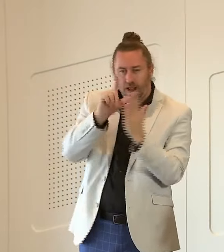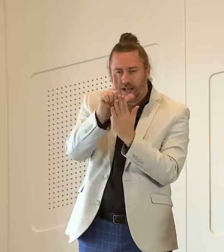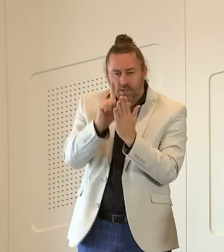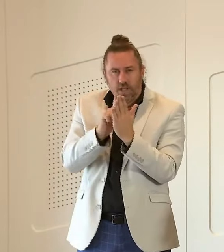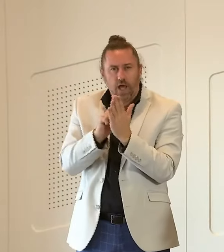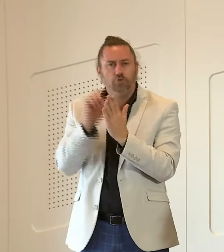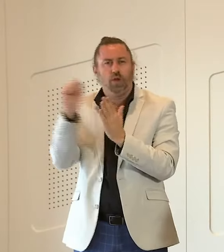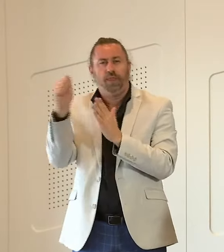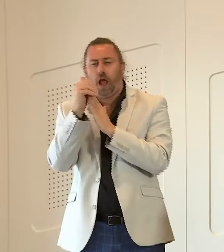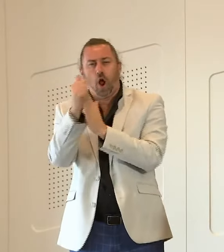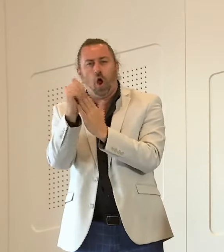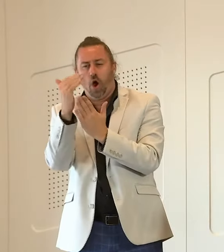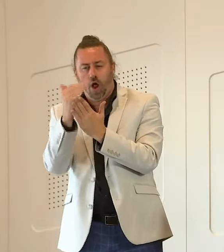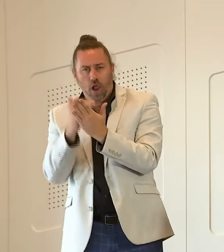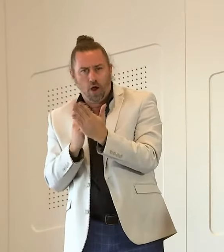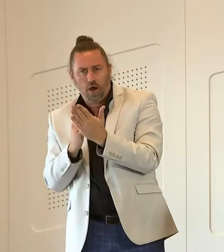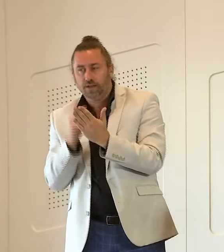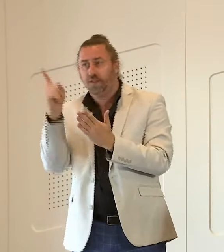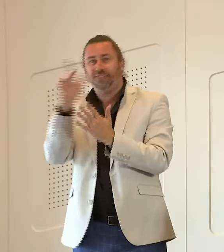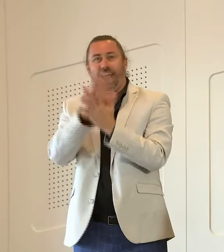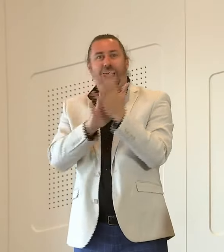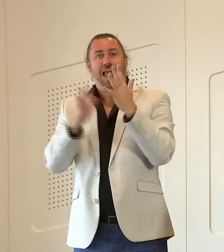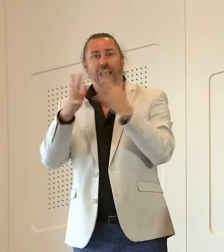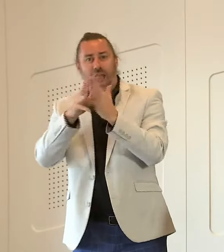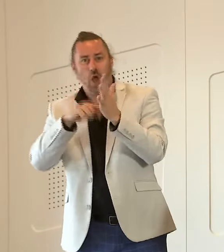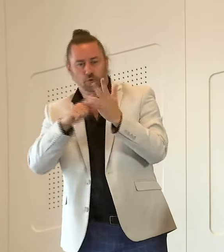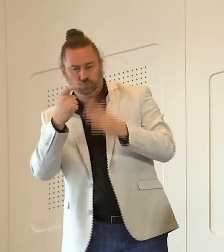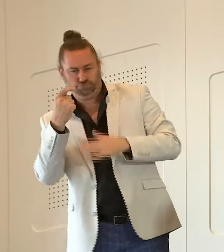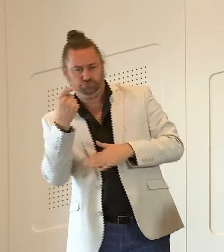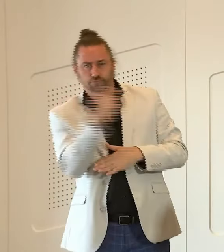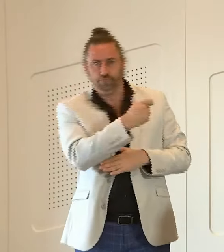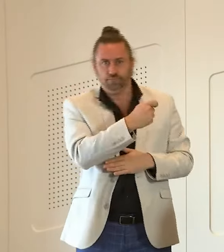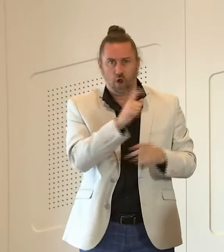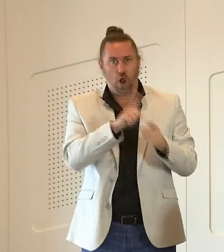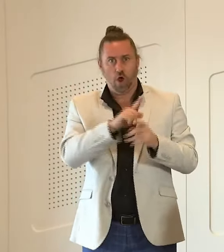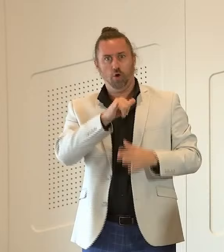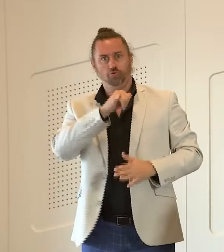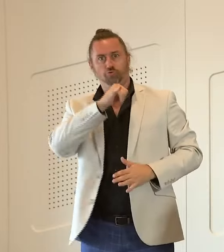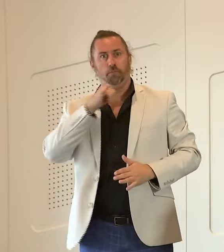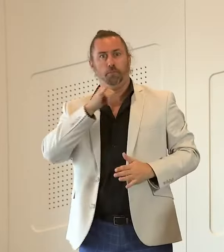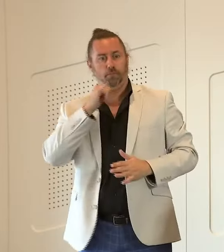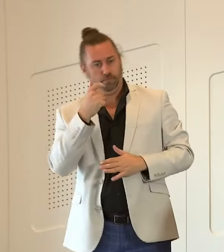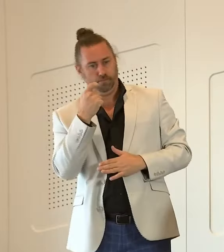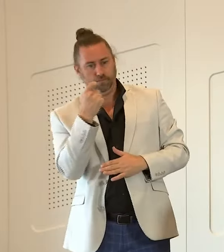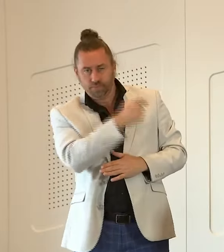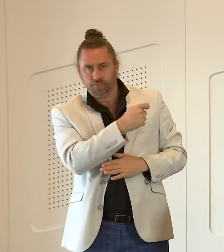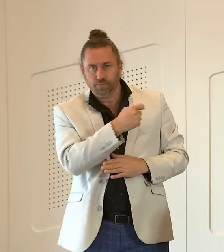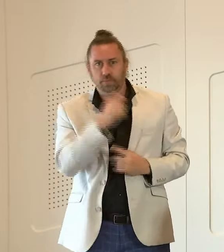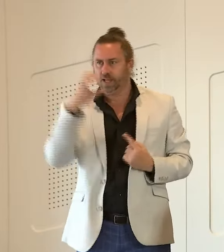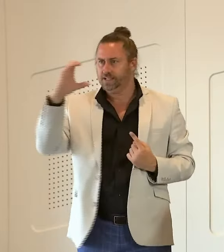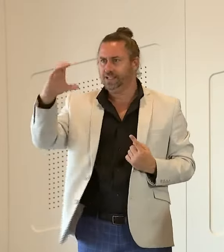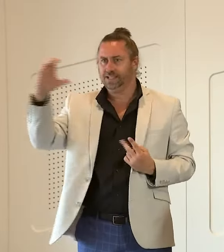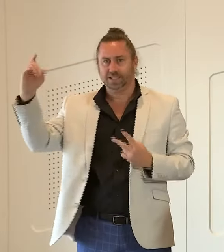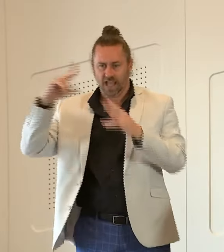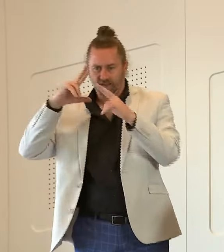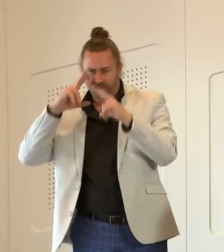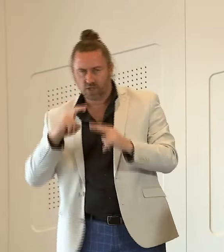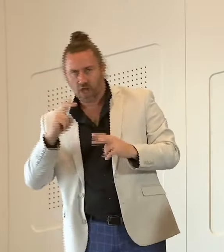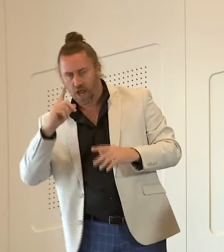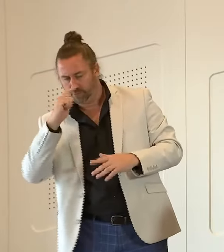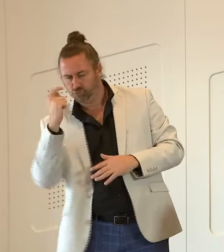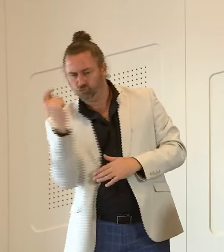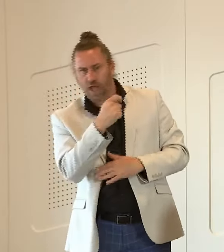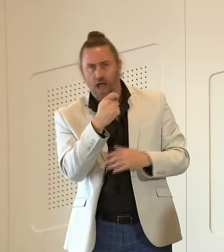and processes relating to the charging and prosecution of criminal offenses for serious crime and corruption in the context of triple c investigations generally